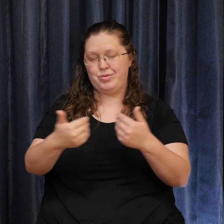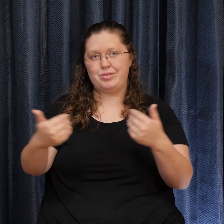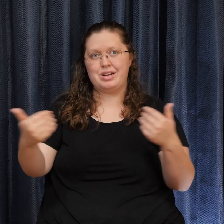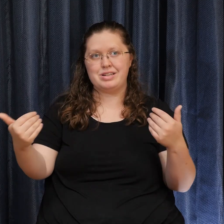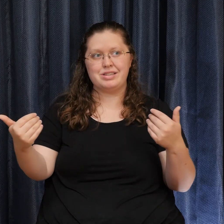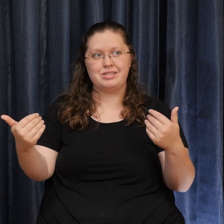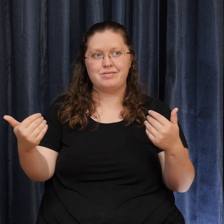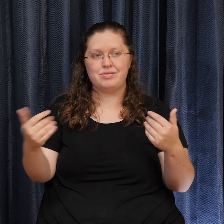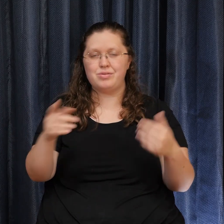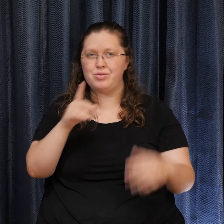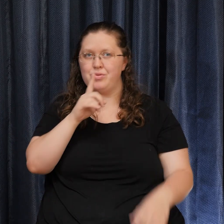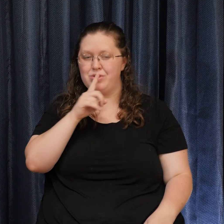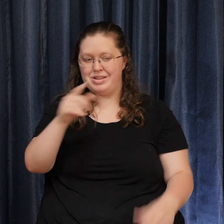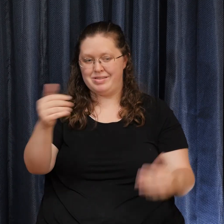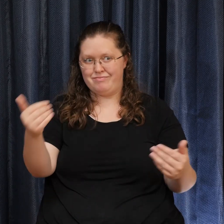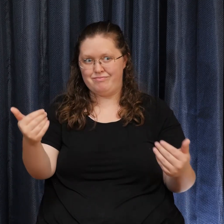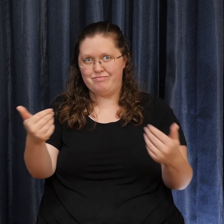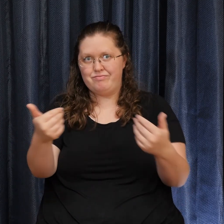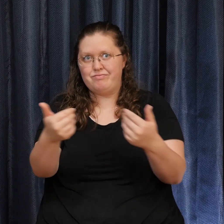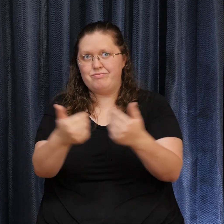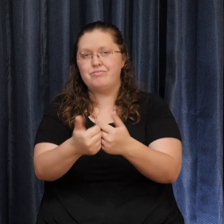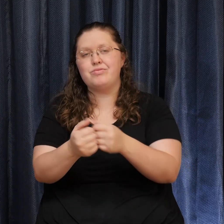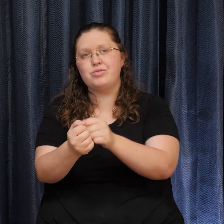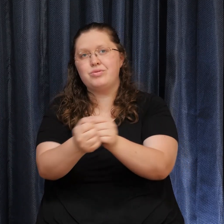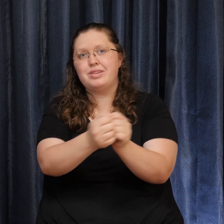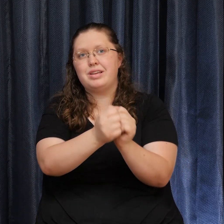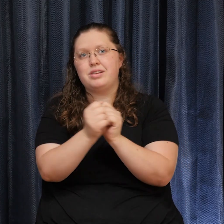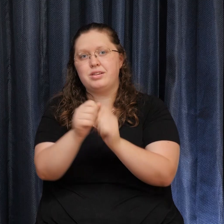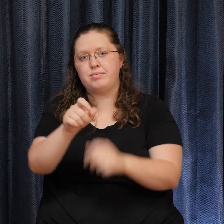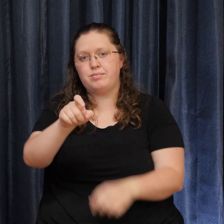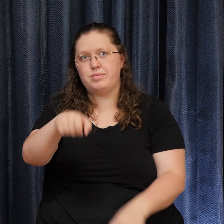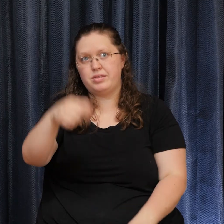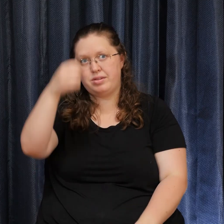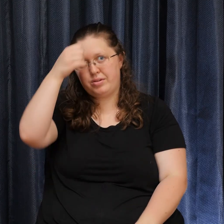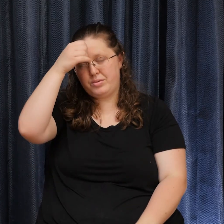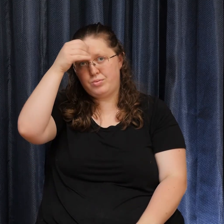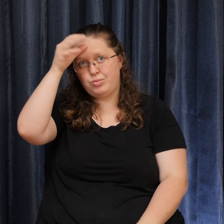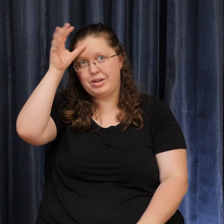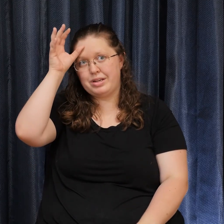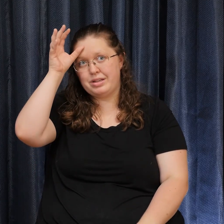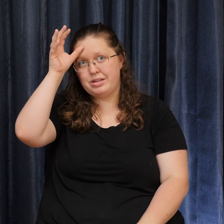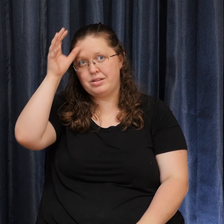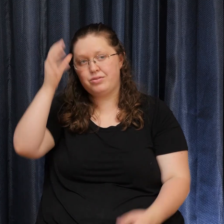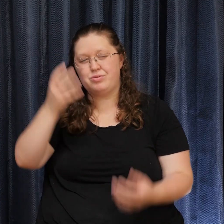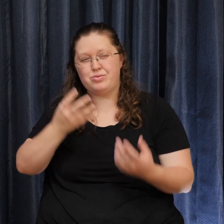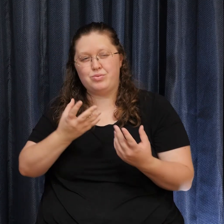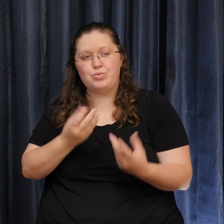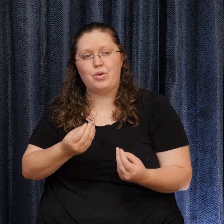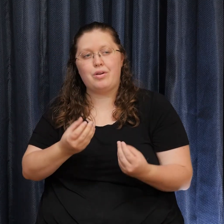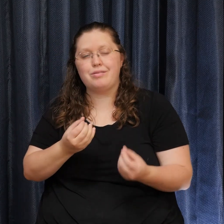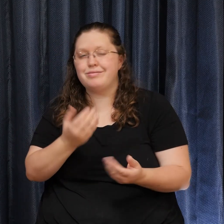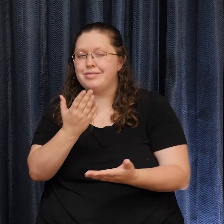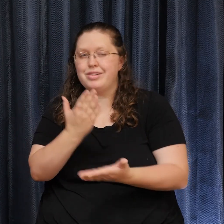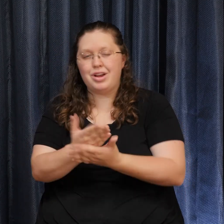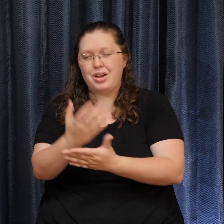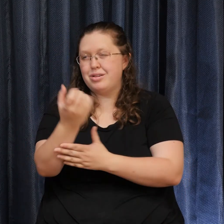only to awaken, to soften and stop resisting, to stop